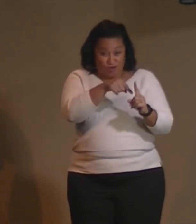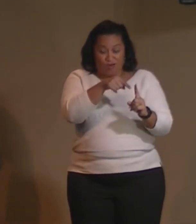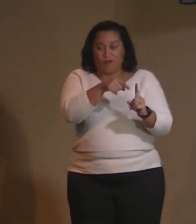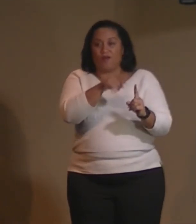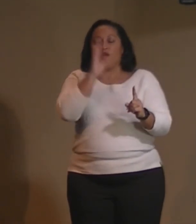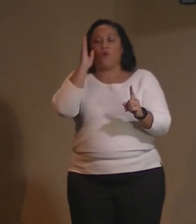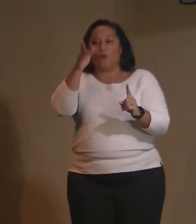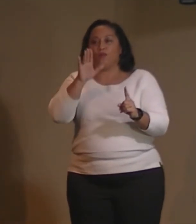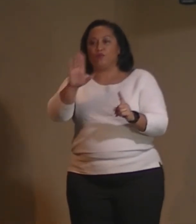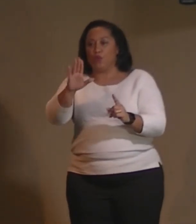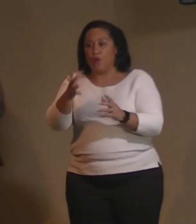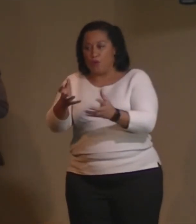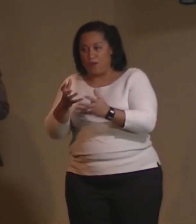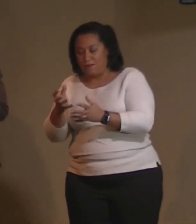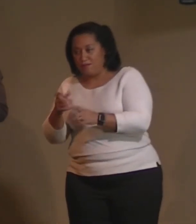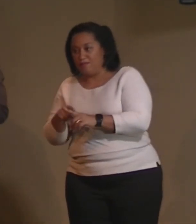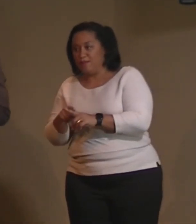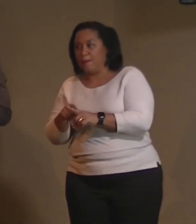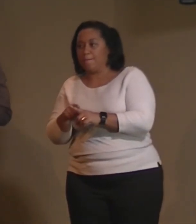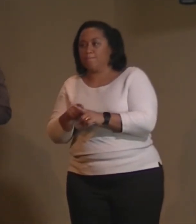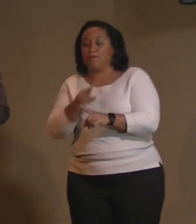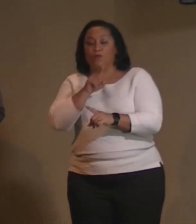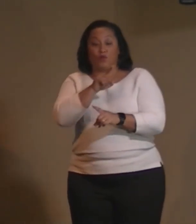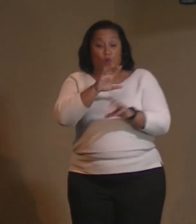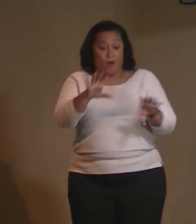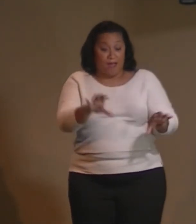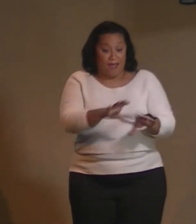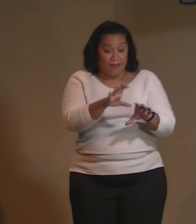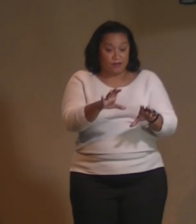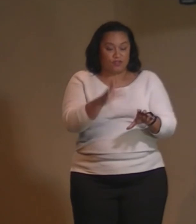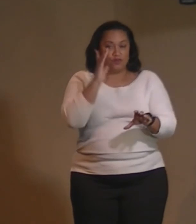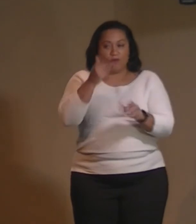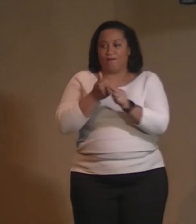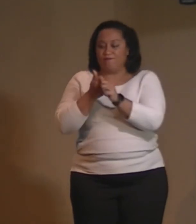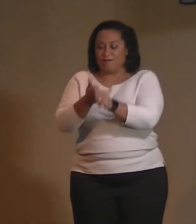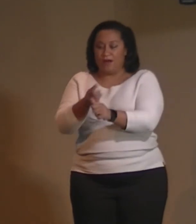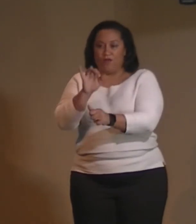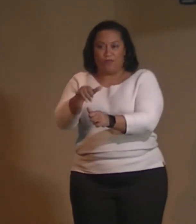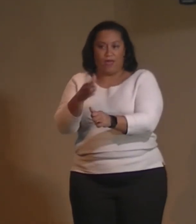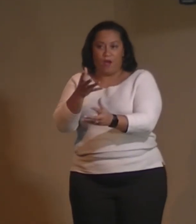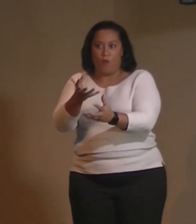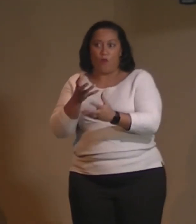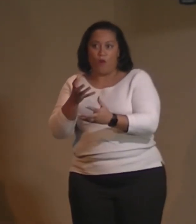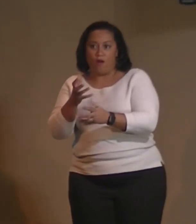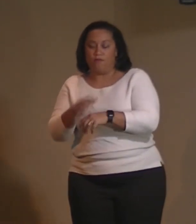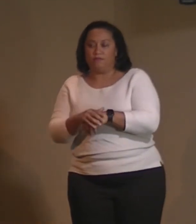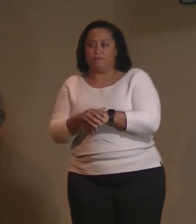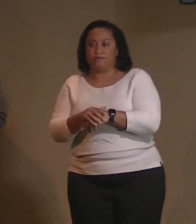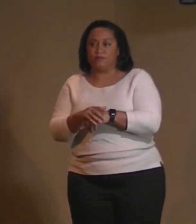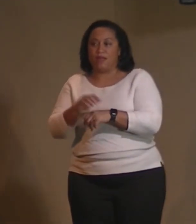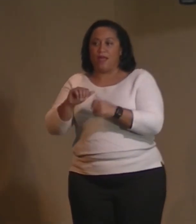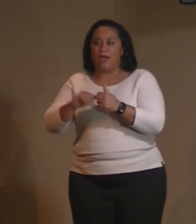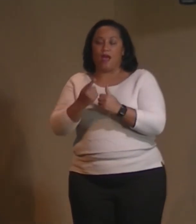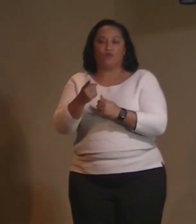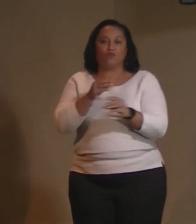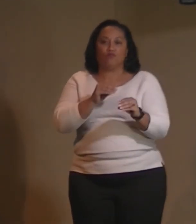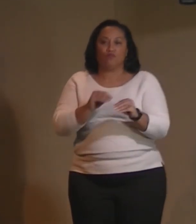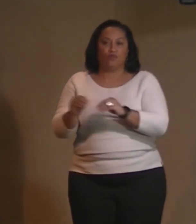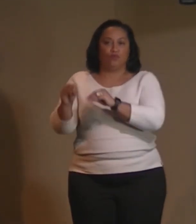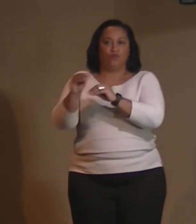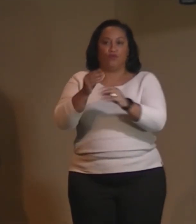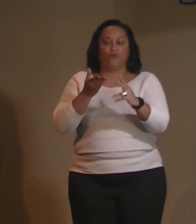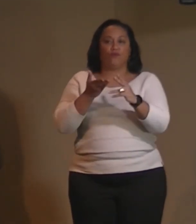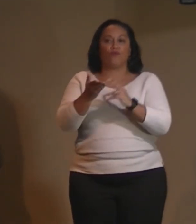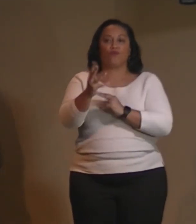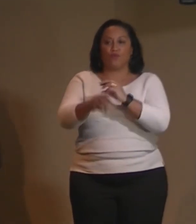As your will is, so is your action, your deeds, the ways you move throughout the world. And